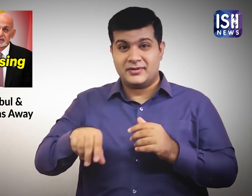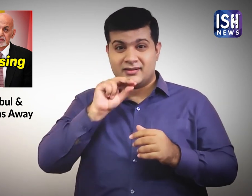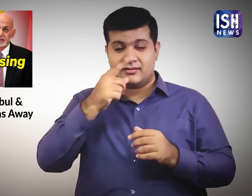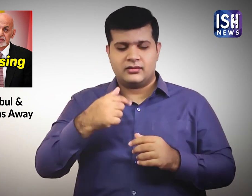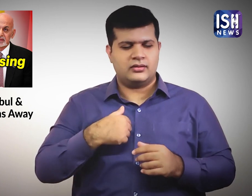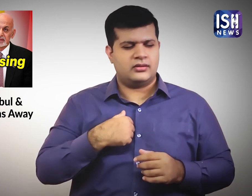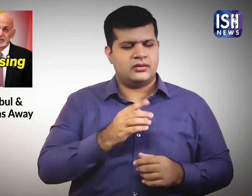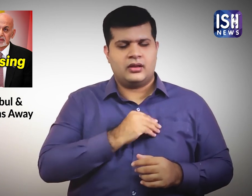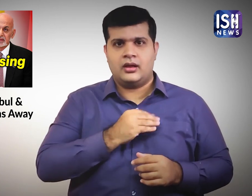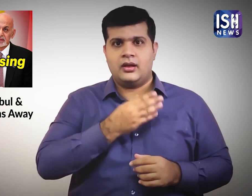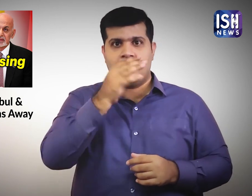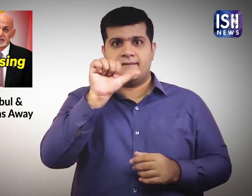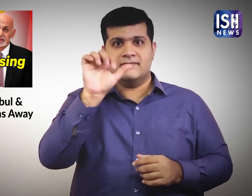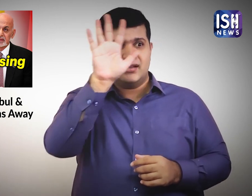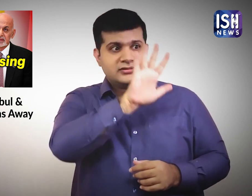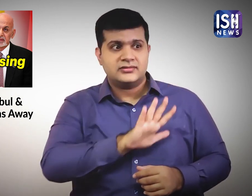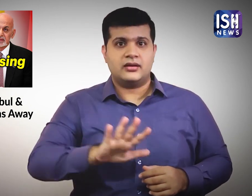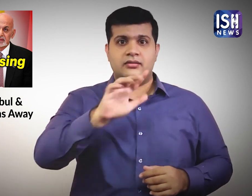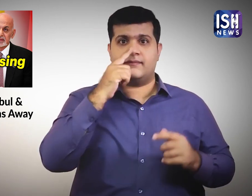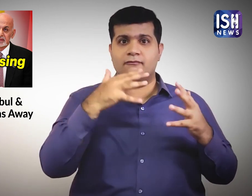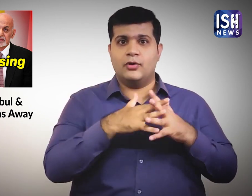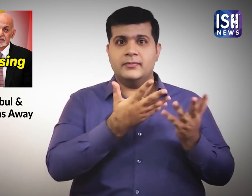I am very scared for the women in Afghanistan.